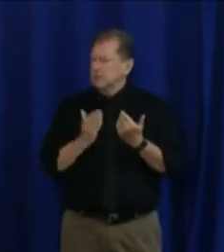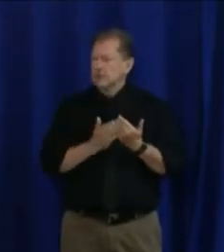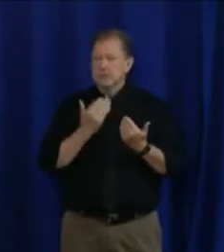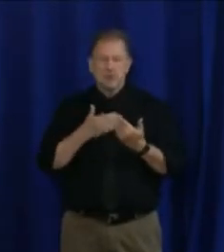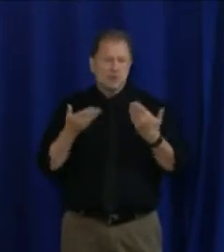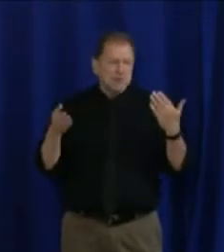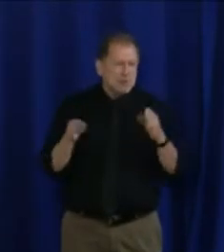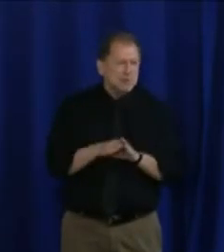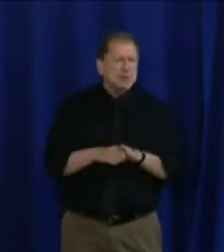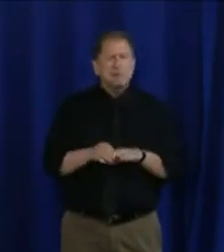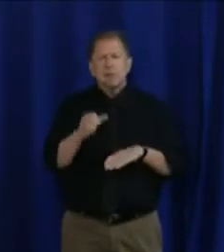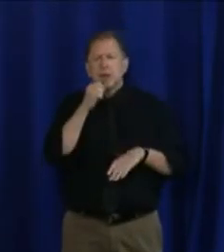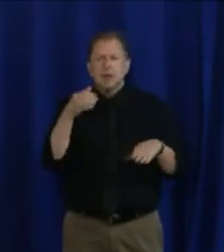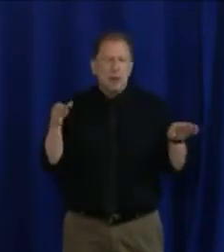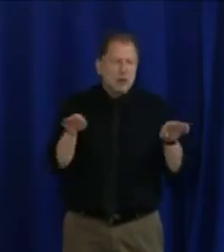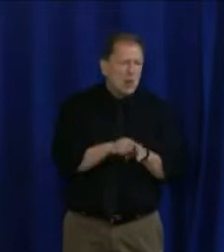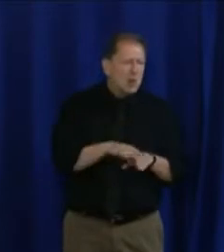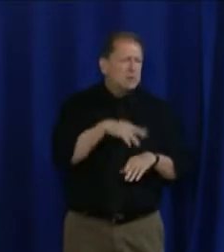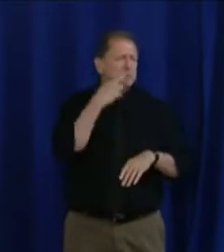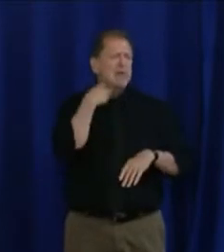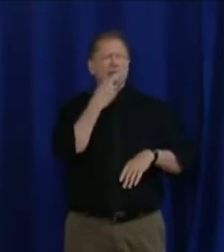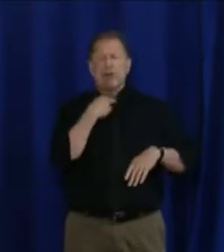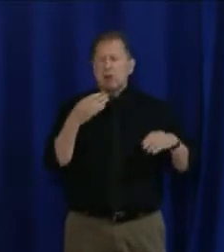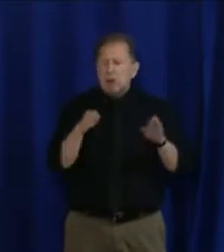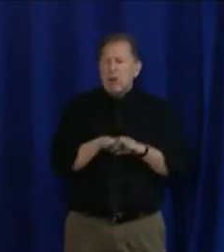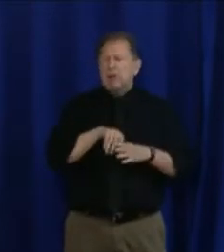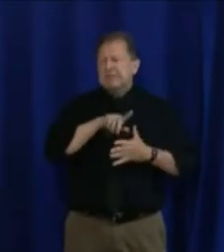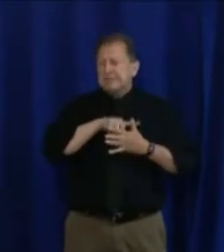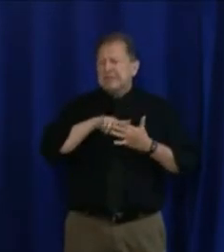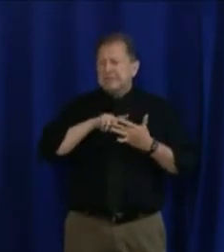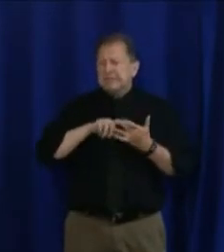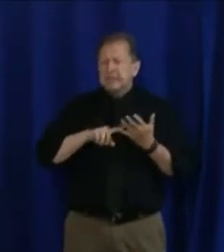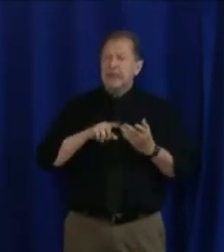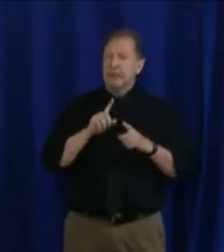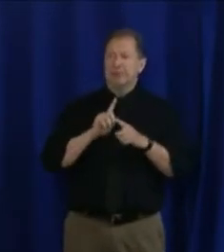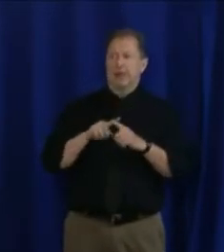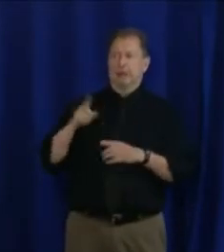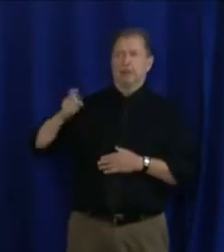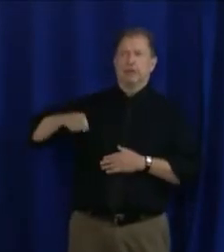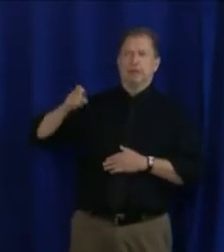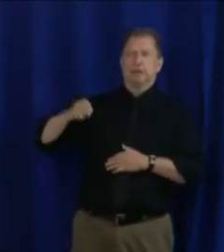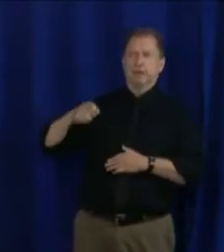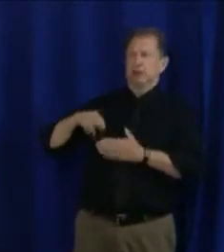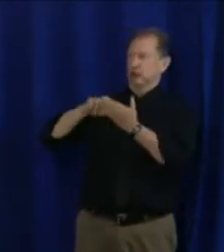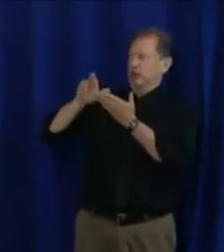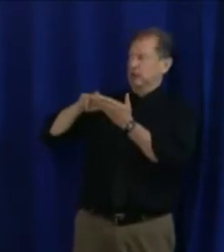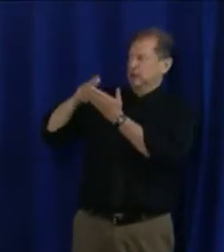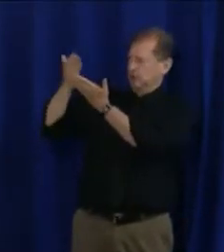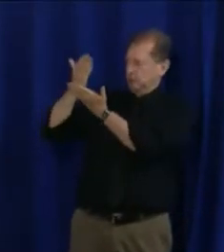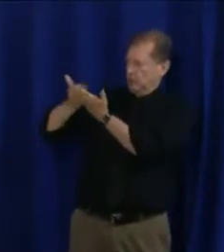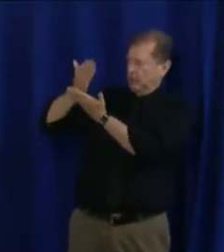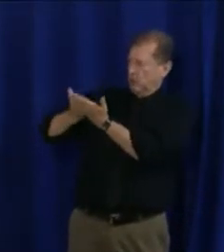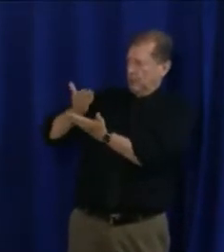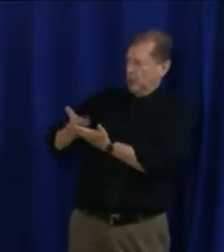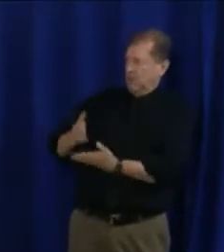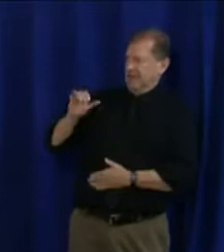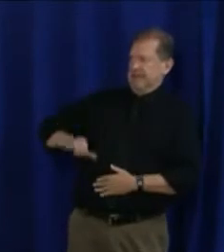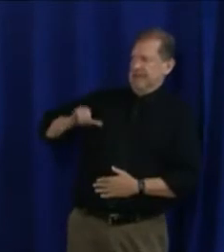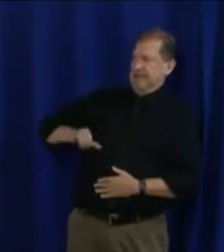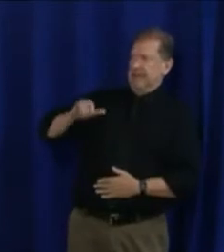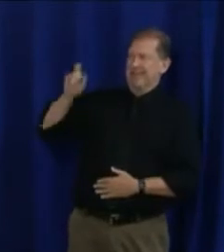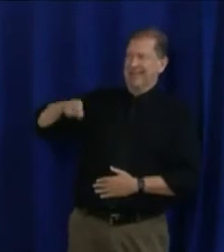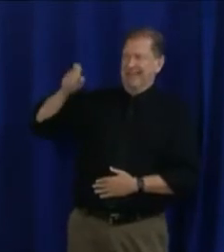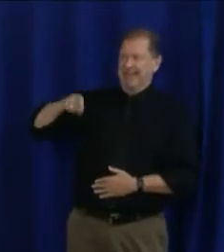but we've been guided by the public health metrics, and we will continue to make the decisions that we believe are necessary to